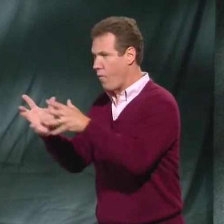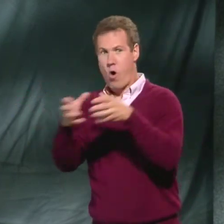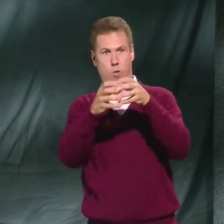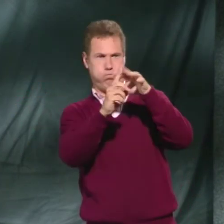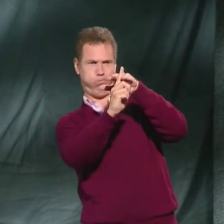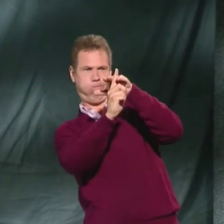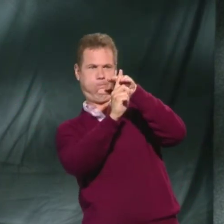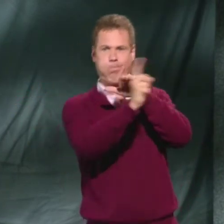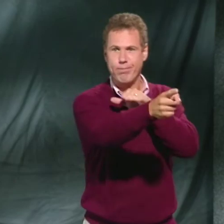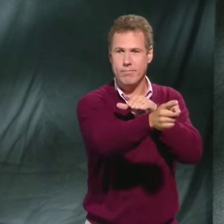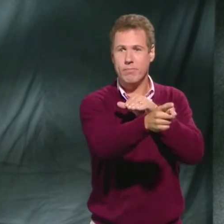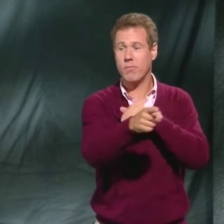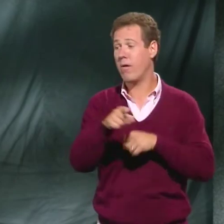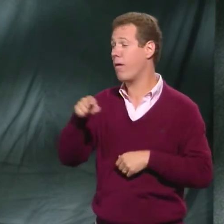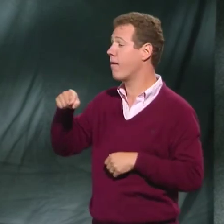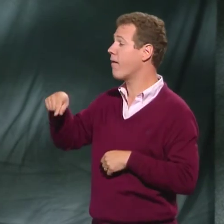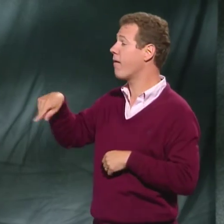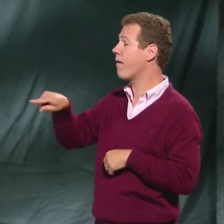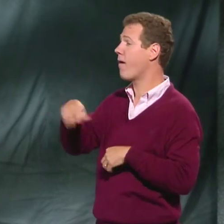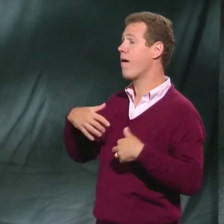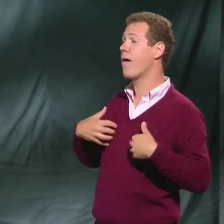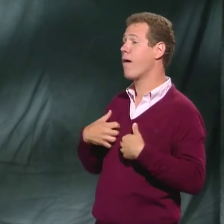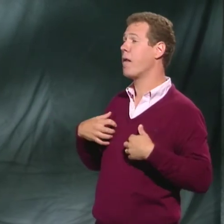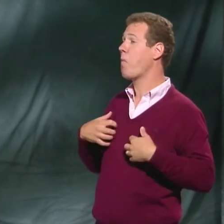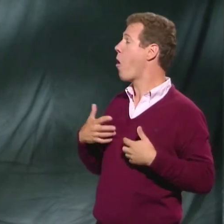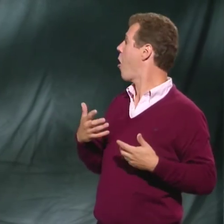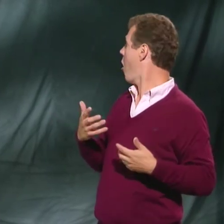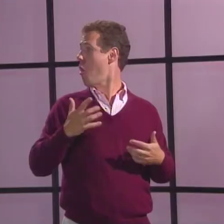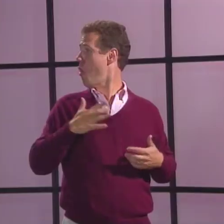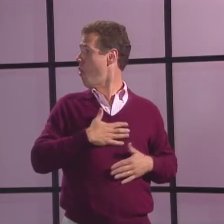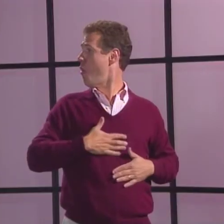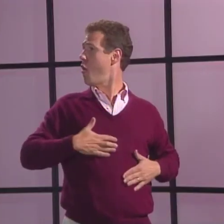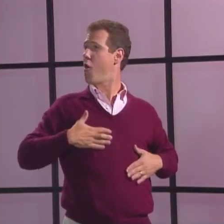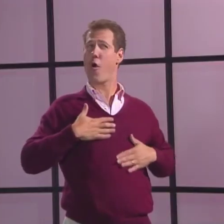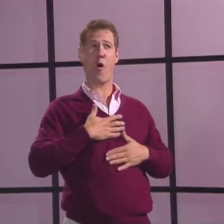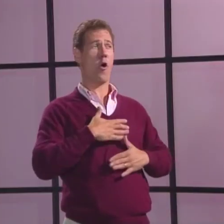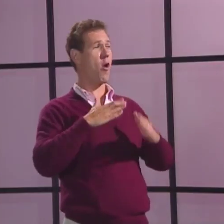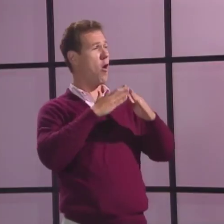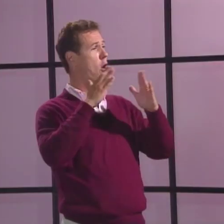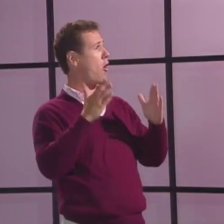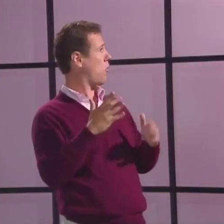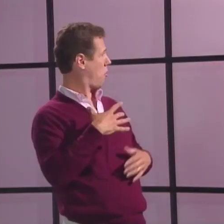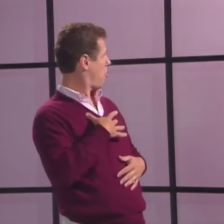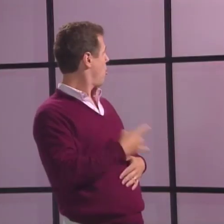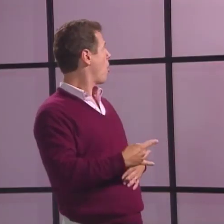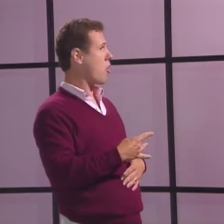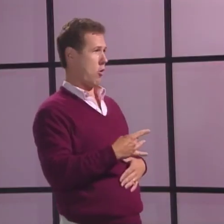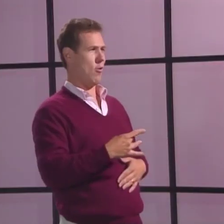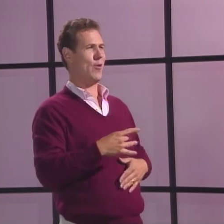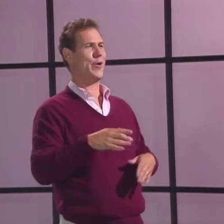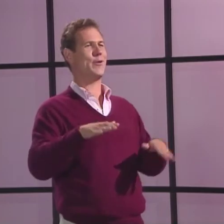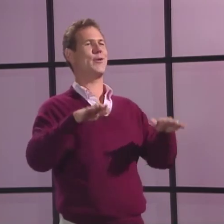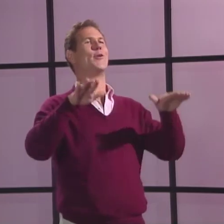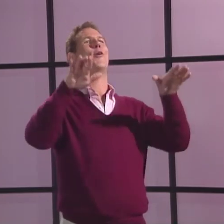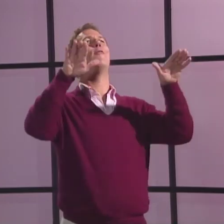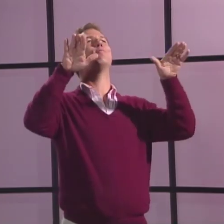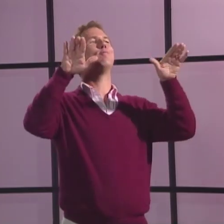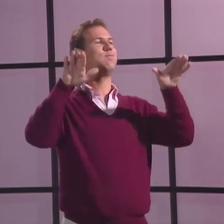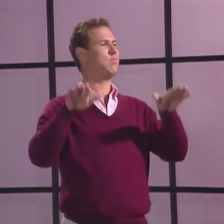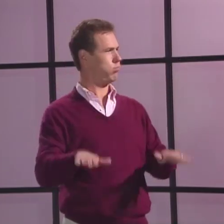never to go back. The animals had the house to themselves. They liked it there. So much